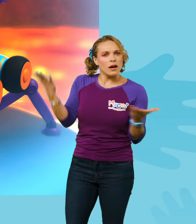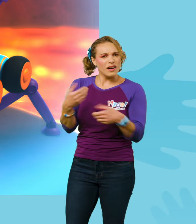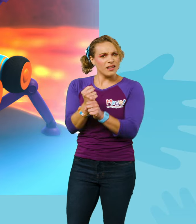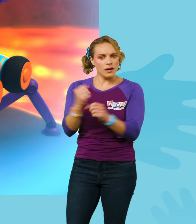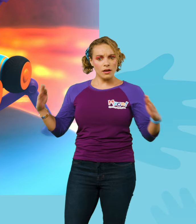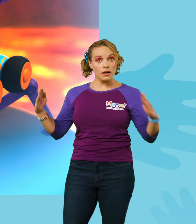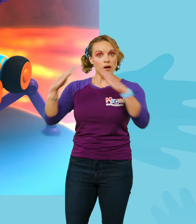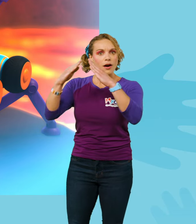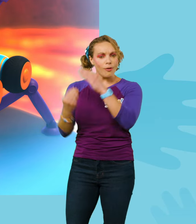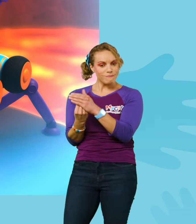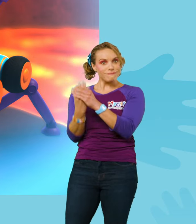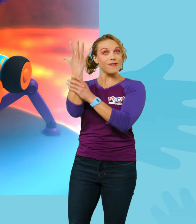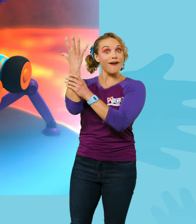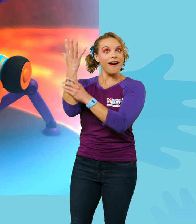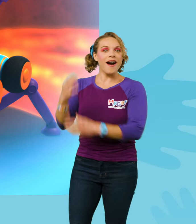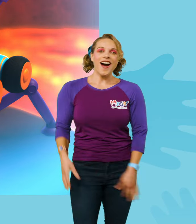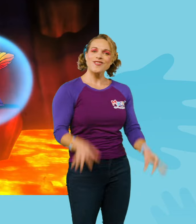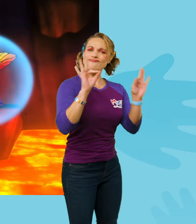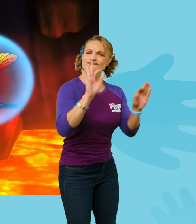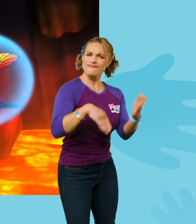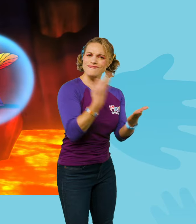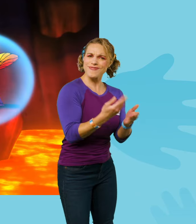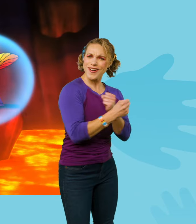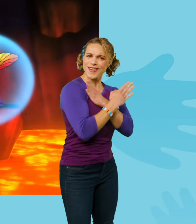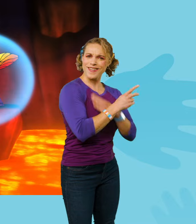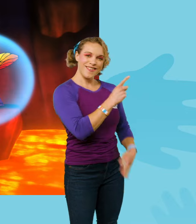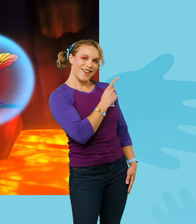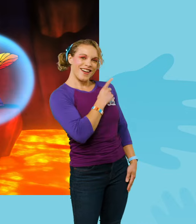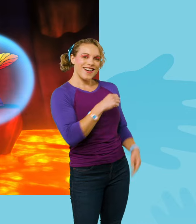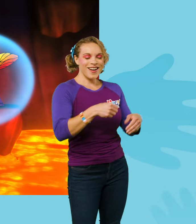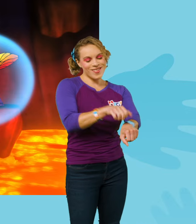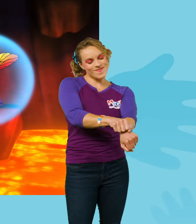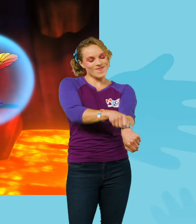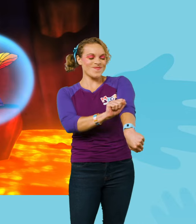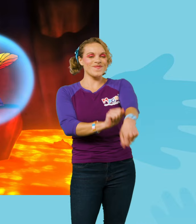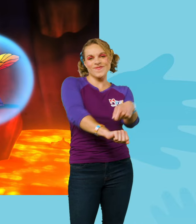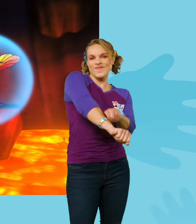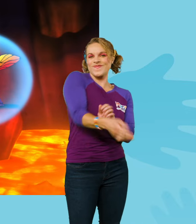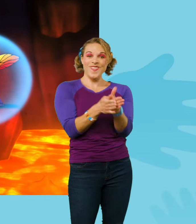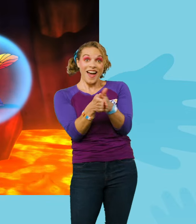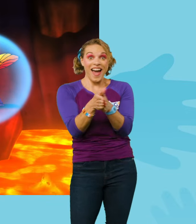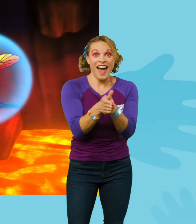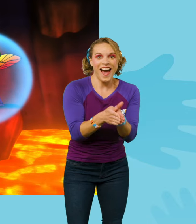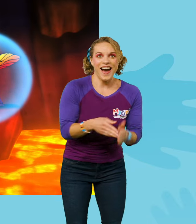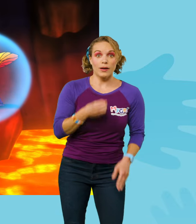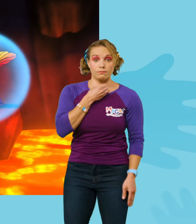want to learn what makes a volcano erupt. You're in for a real treat, Blippi and Deebo. Speaking of treats... Ow!